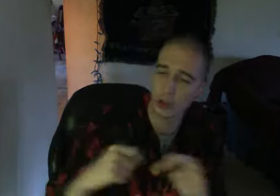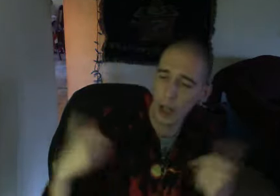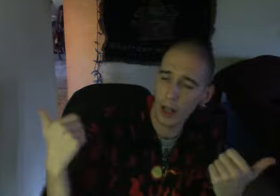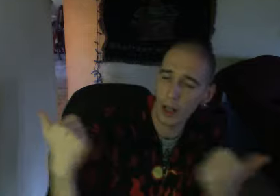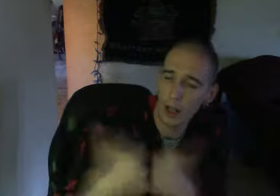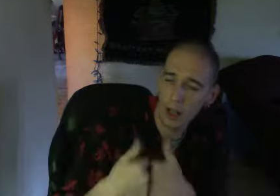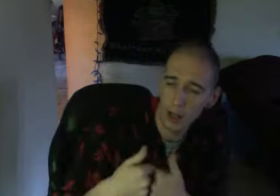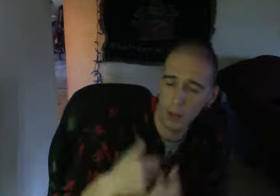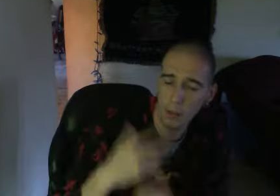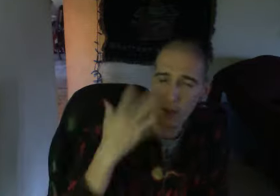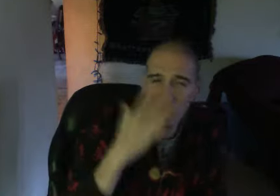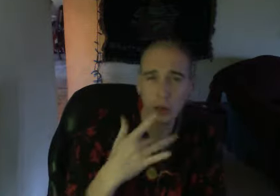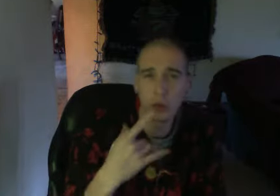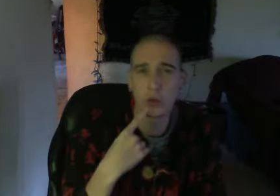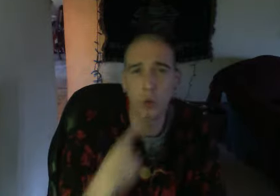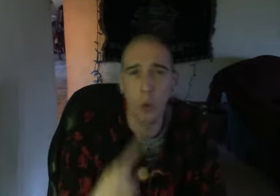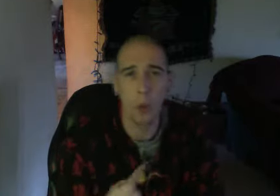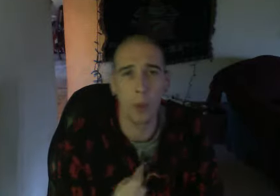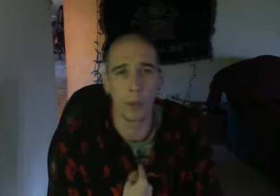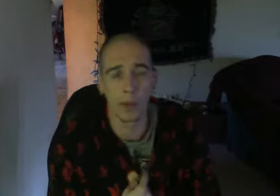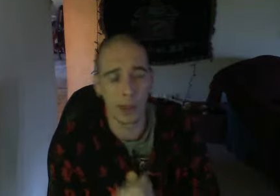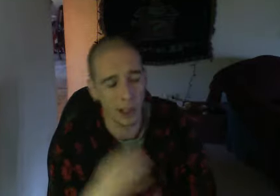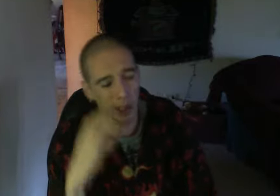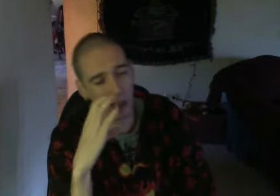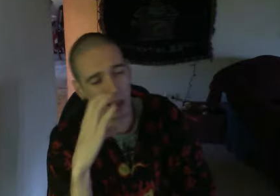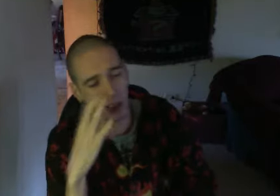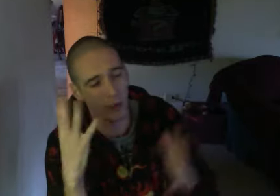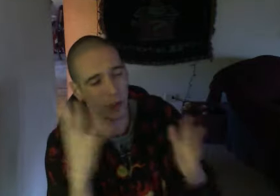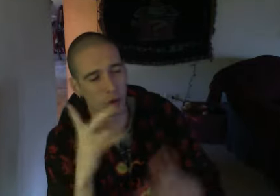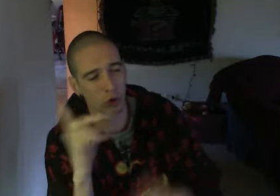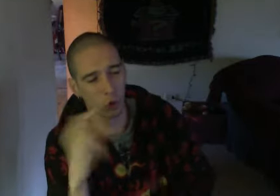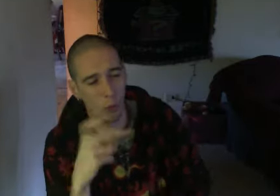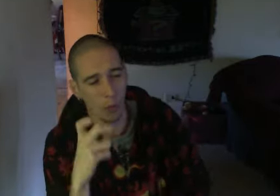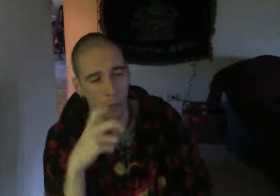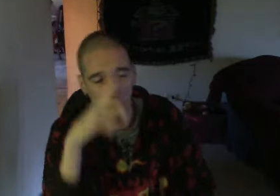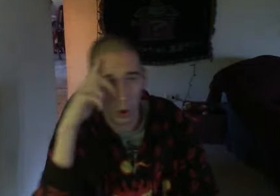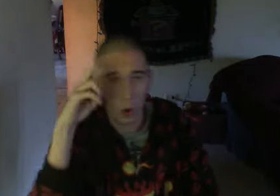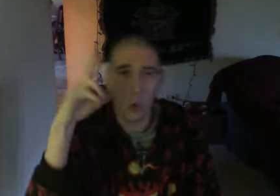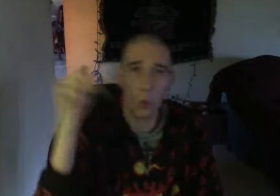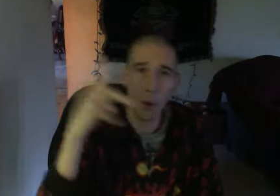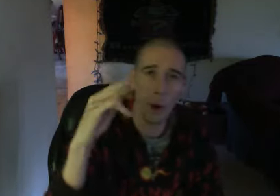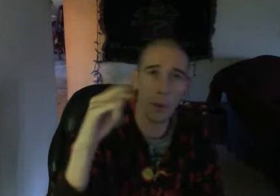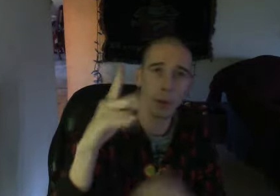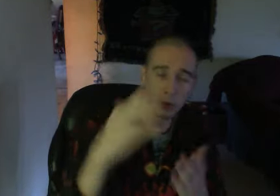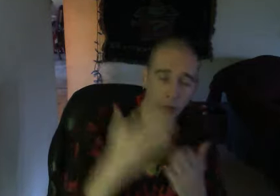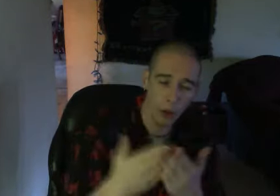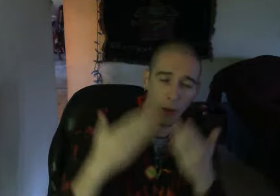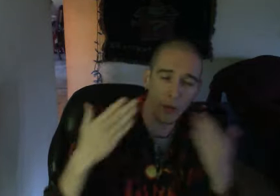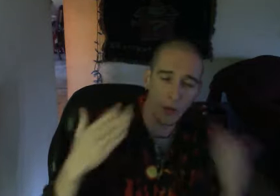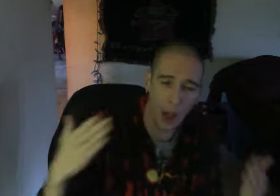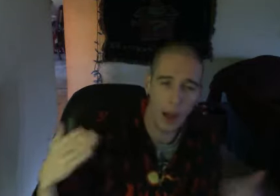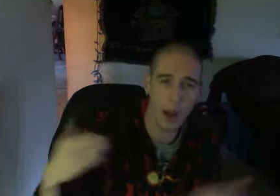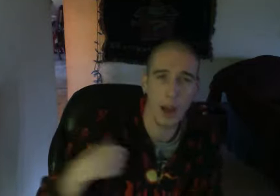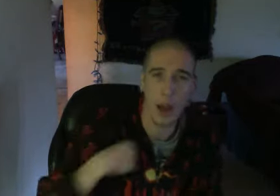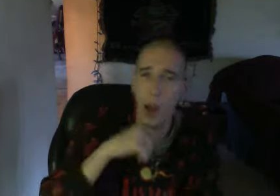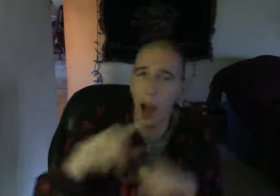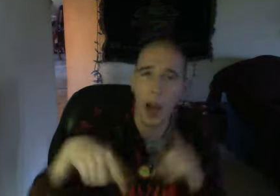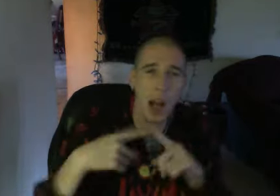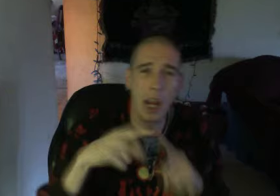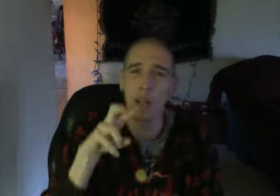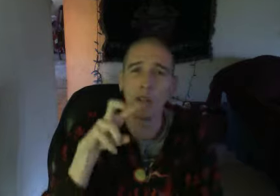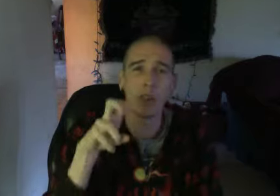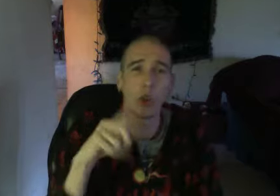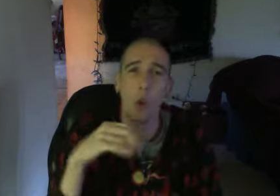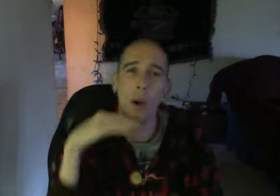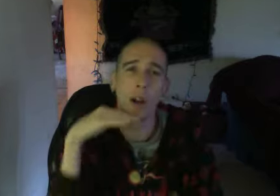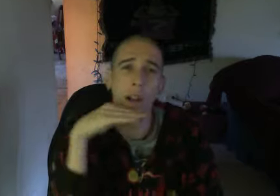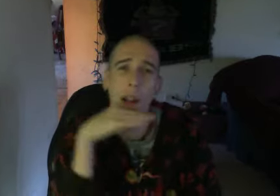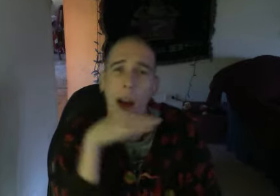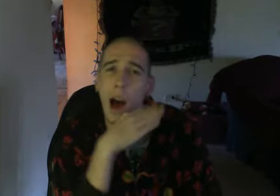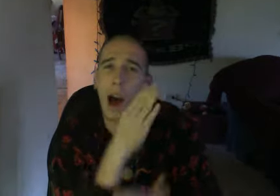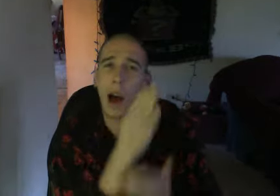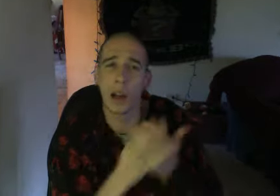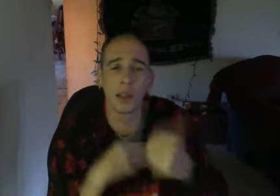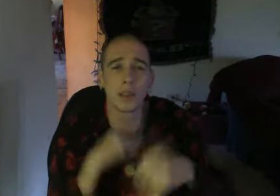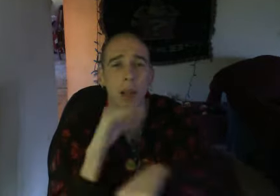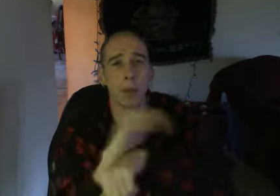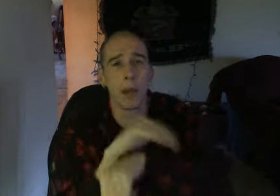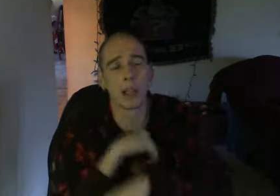had to chase the game Nigga told me, see me that dope Cause rapping is your thing I ain't gon' even lie Some nights